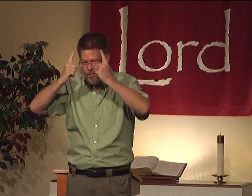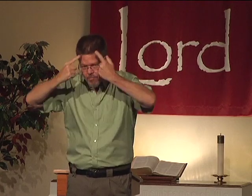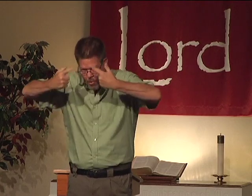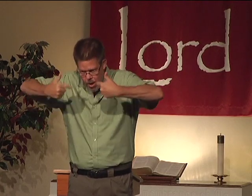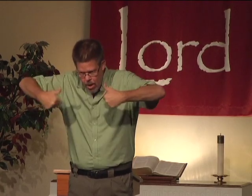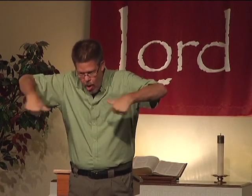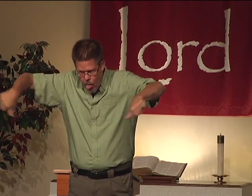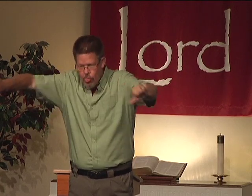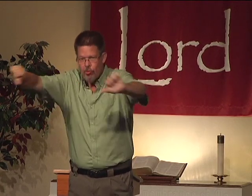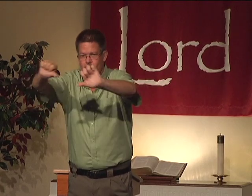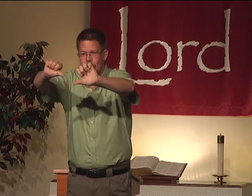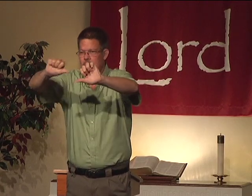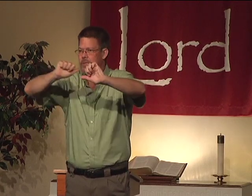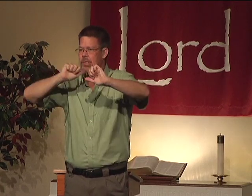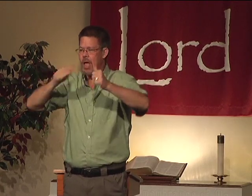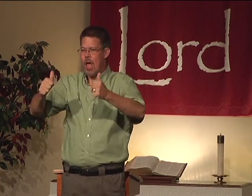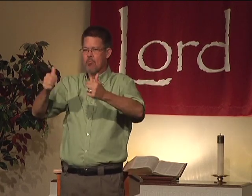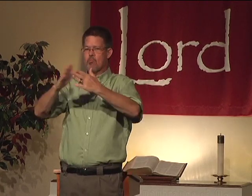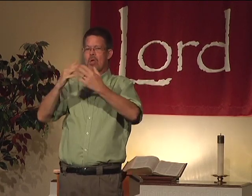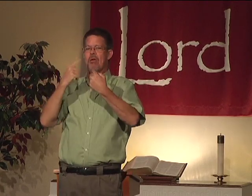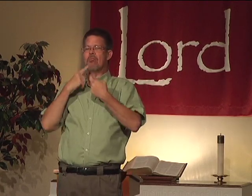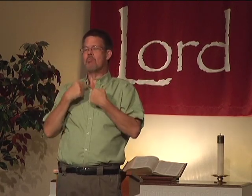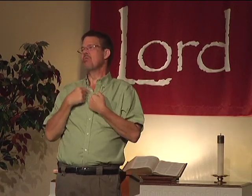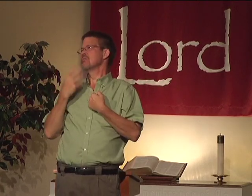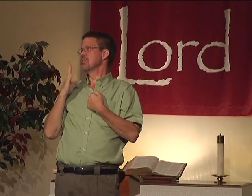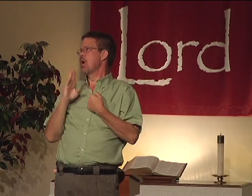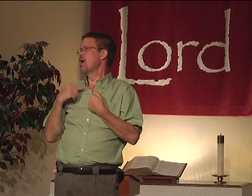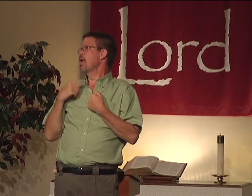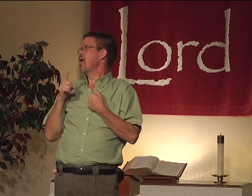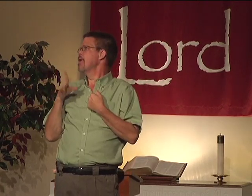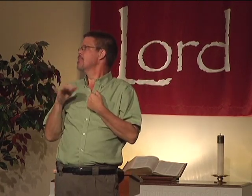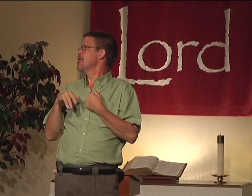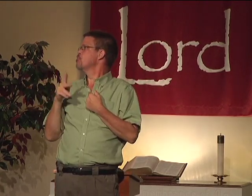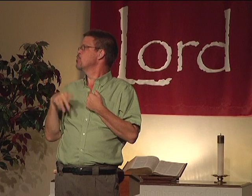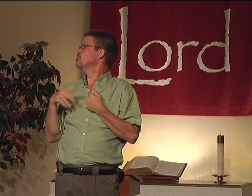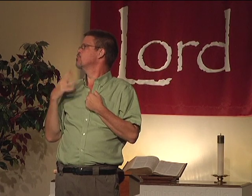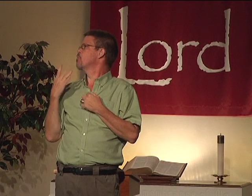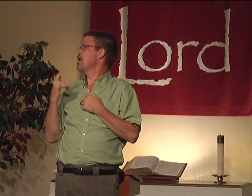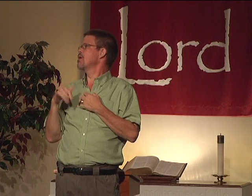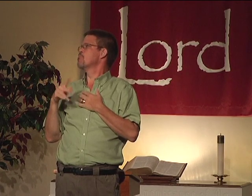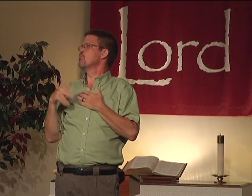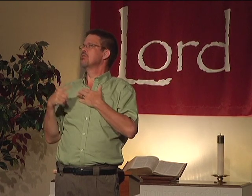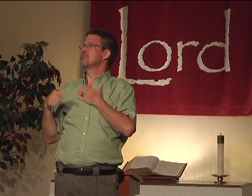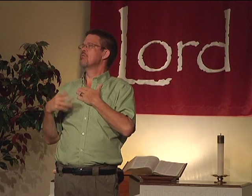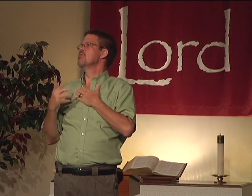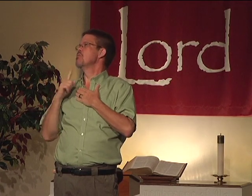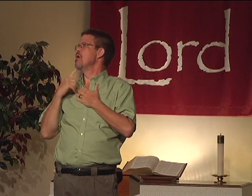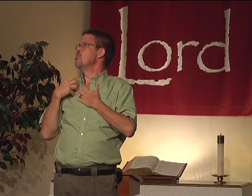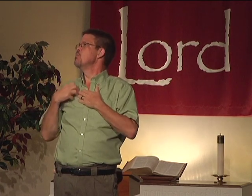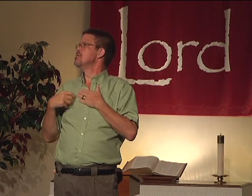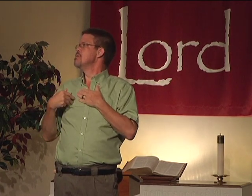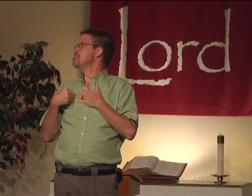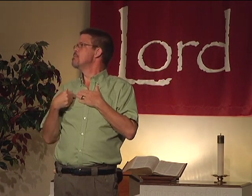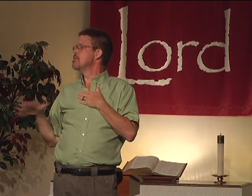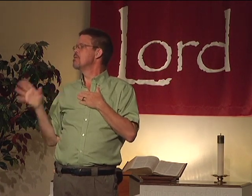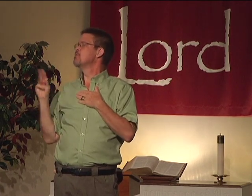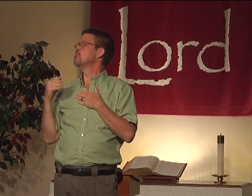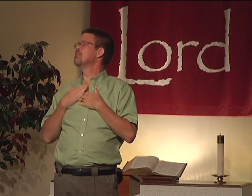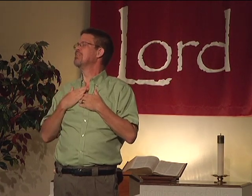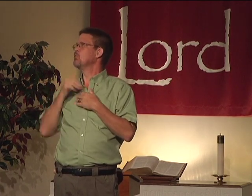because we're praying for each other and not just praying for ourselves. God, I hate that person. Why did that person keep coming? I don't want to get